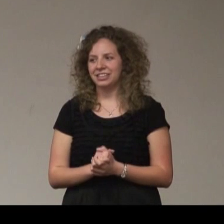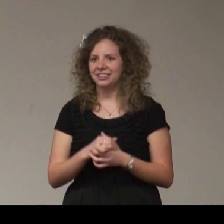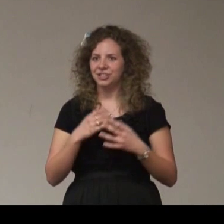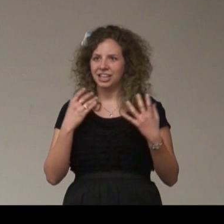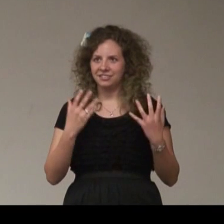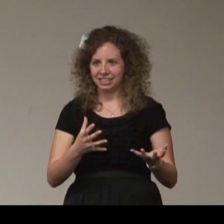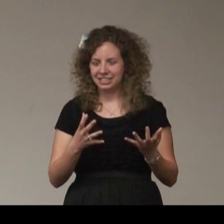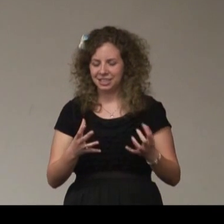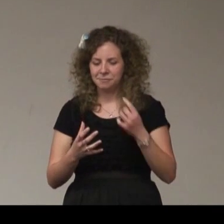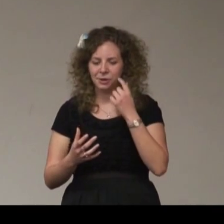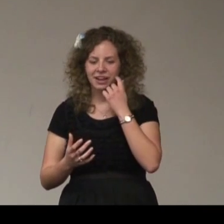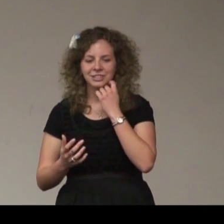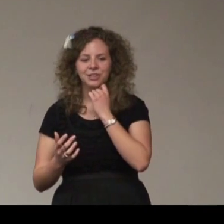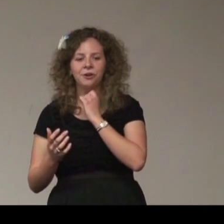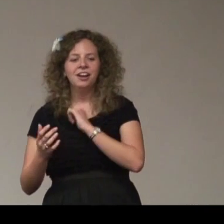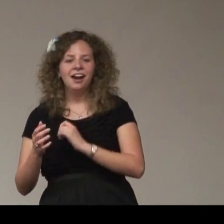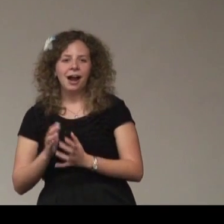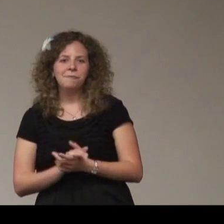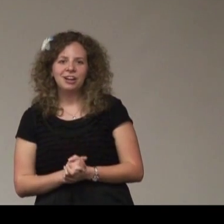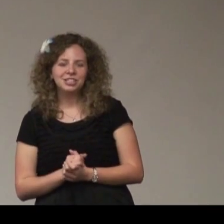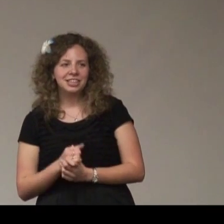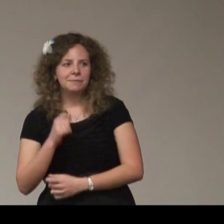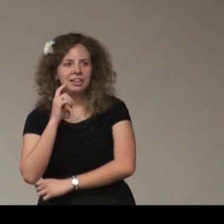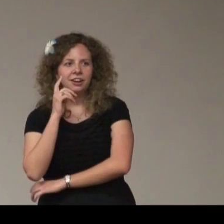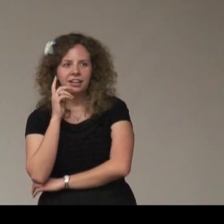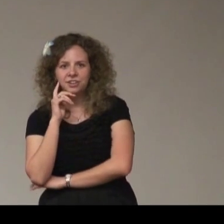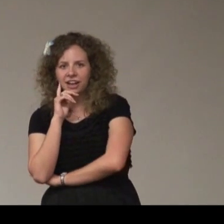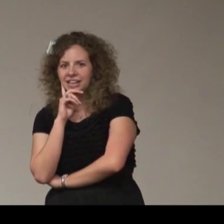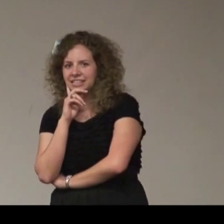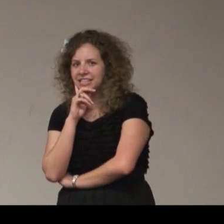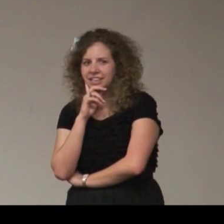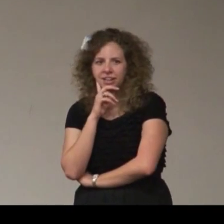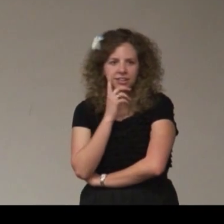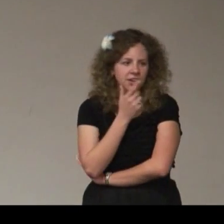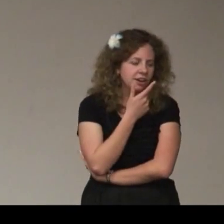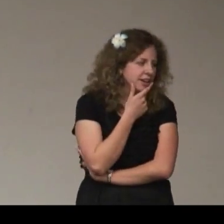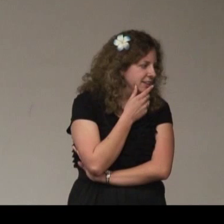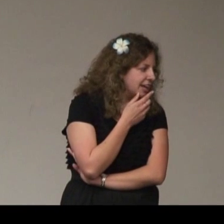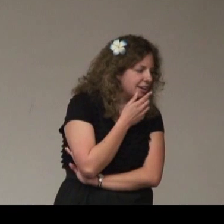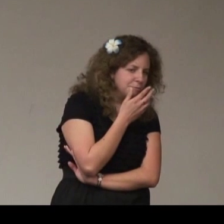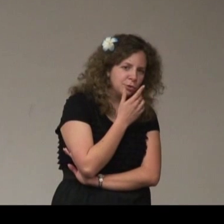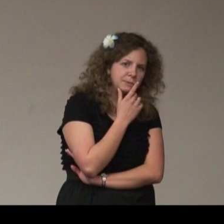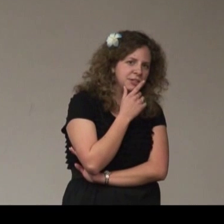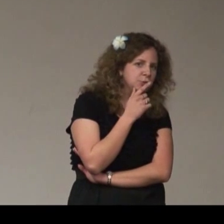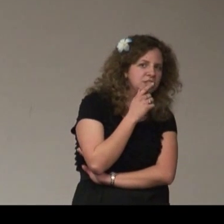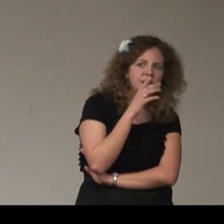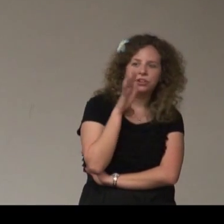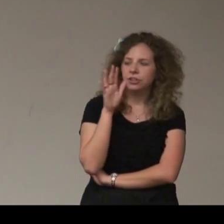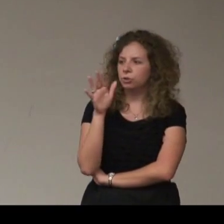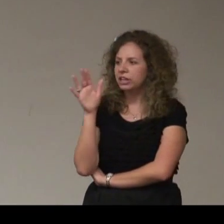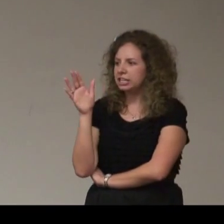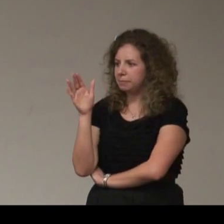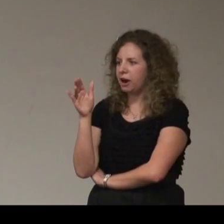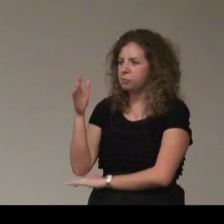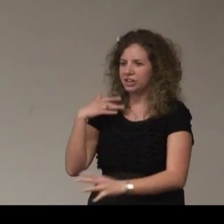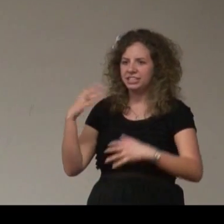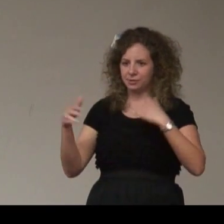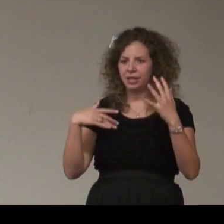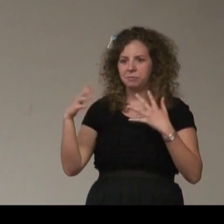everything. They just have to, like, sit there and be quiet. And so I'm watching them, they're kind of sitting there, and they're, like, whispering to each other, and they're looking at the PowerPoint because they were, like,